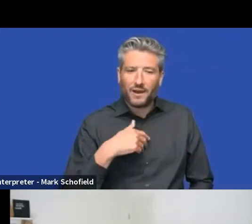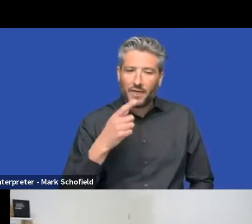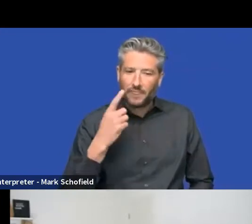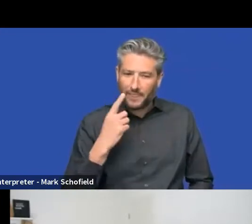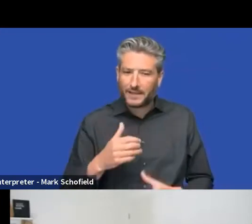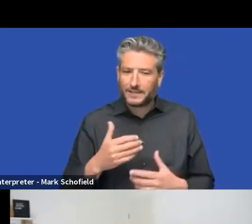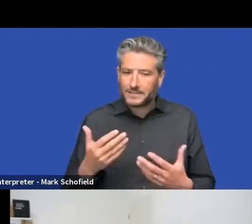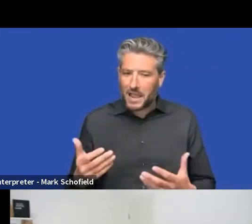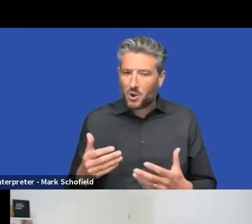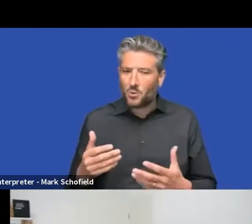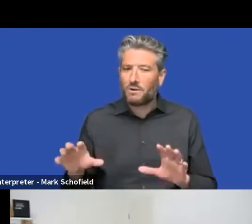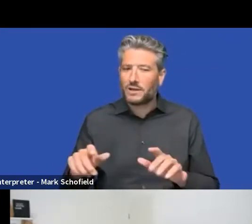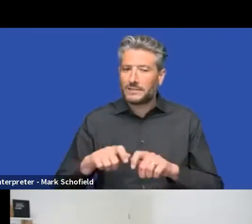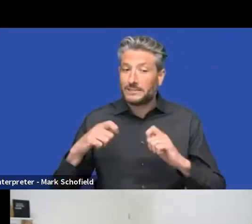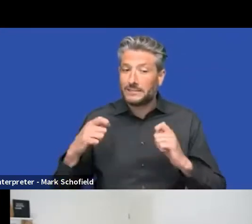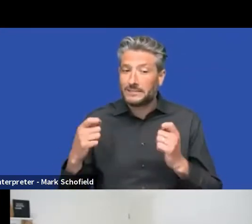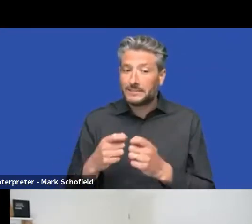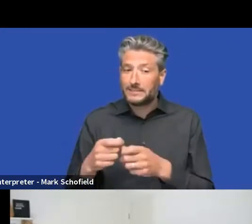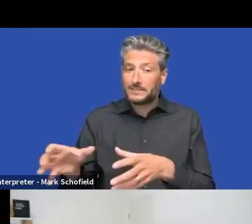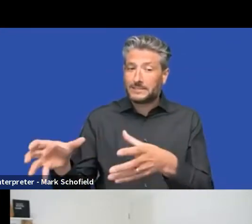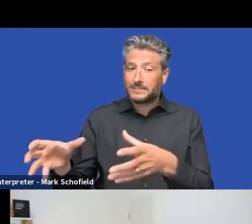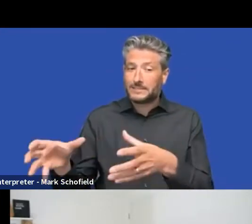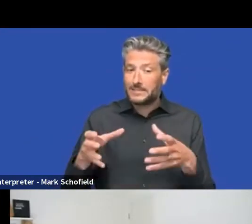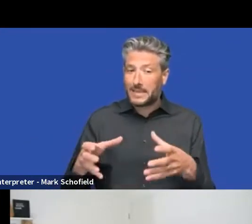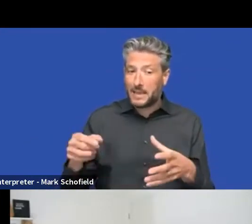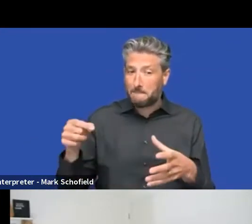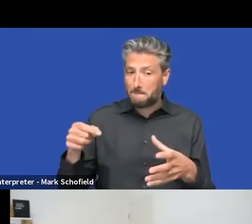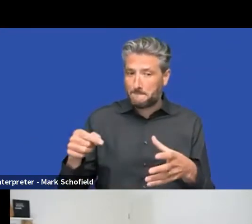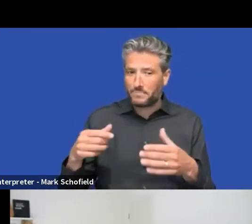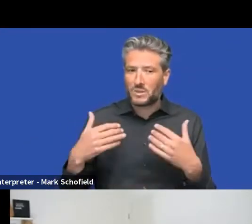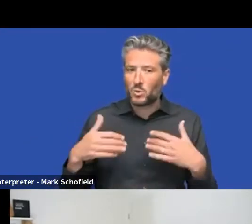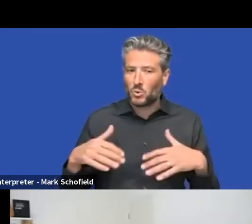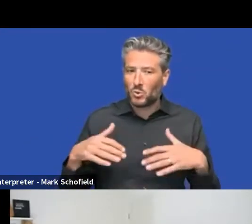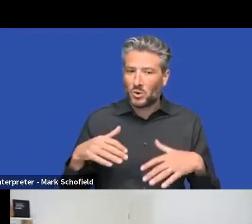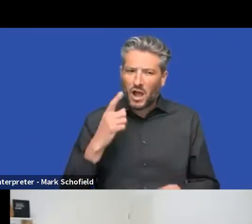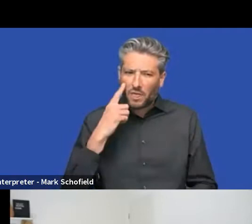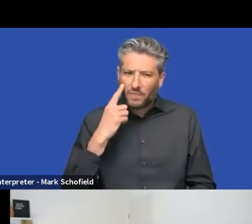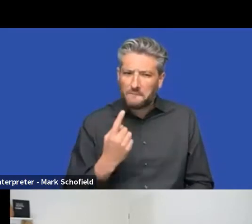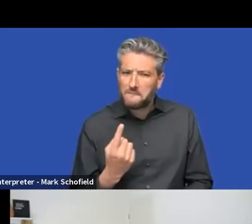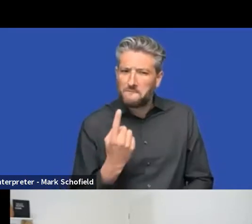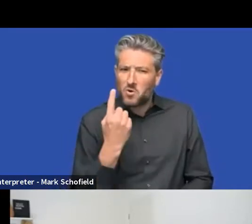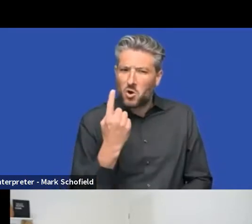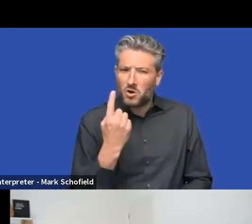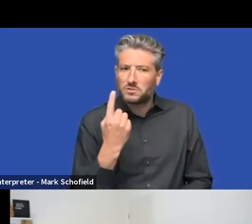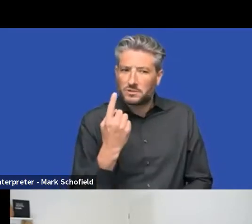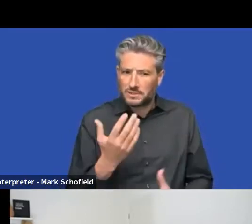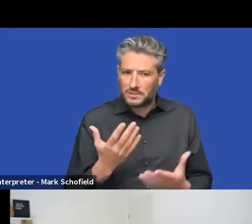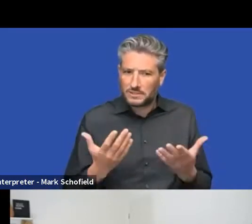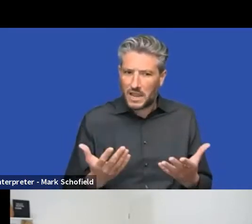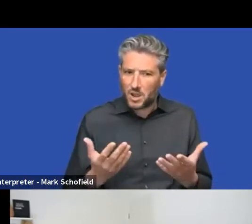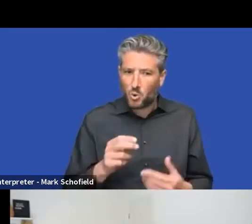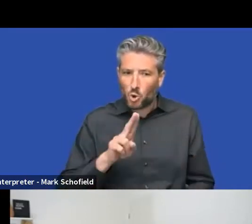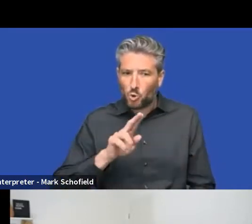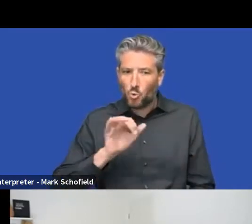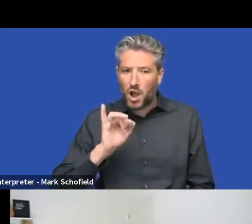first time that there's really been a dedicated UI team at HQ. Is that right? Yeah. So